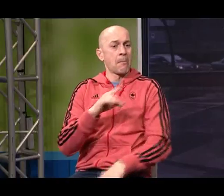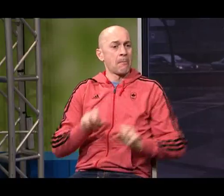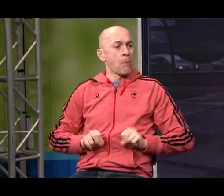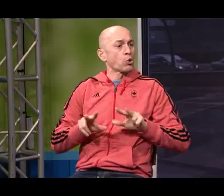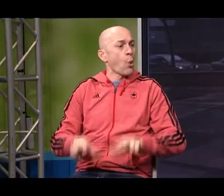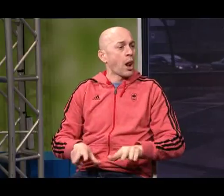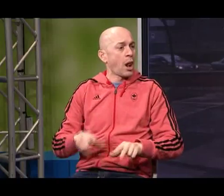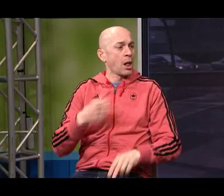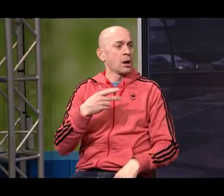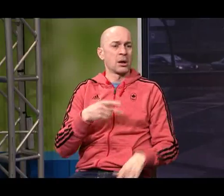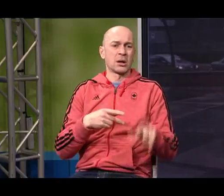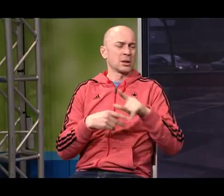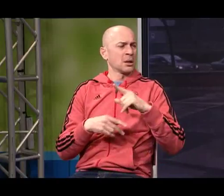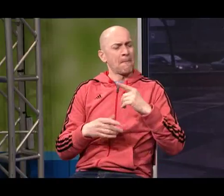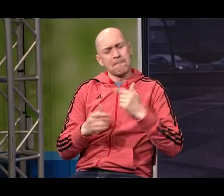Oh, and also in Portugal